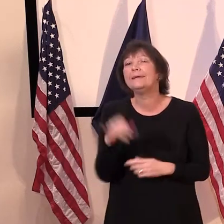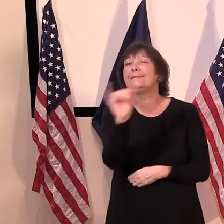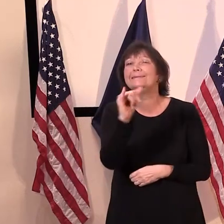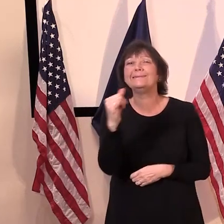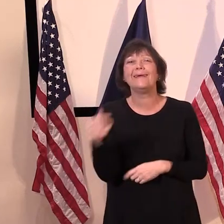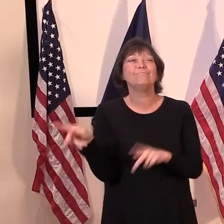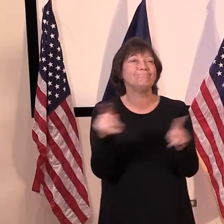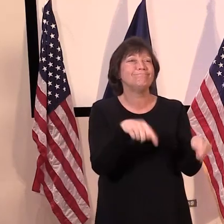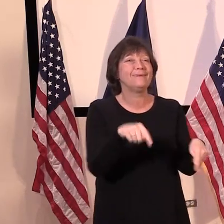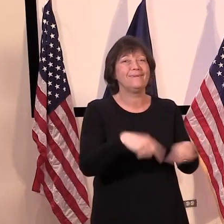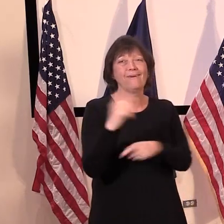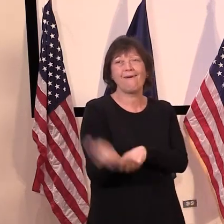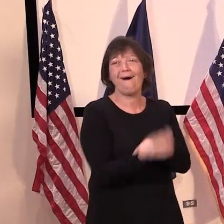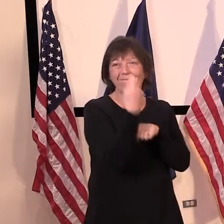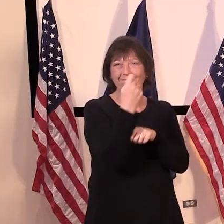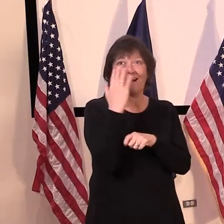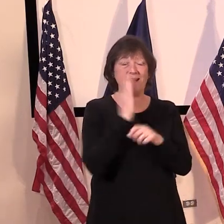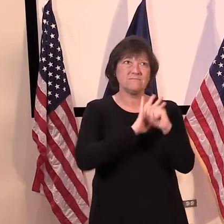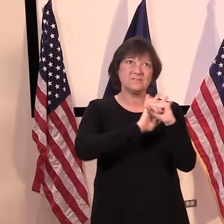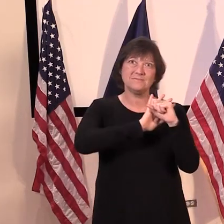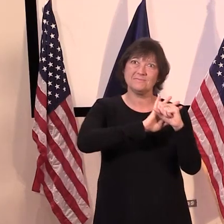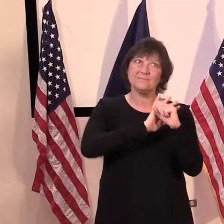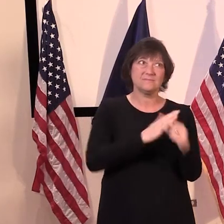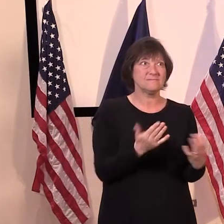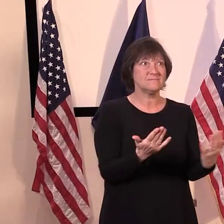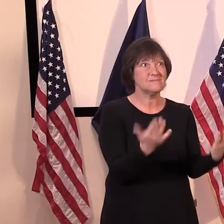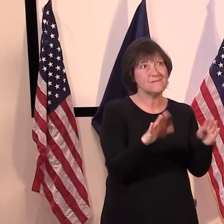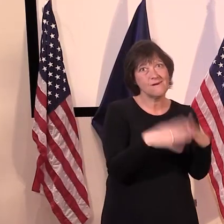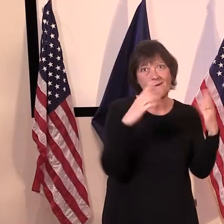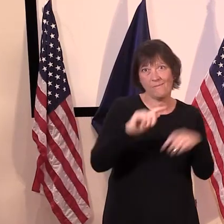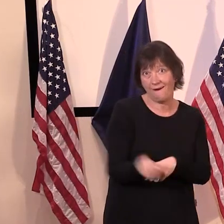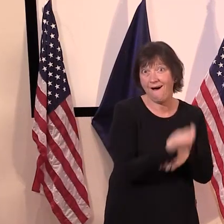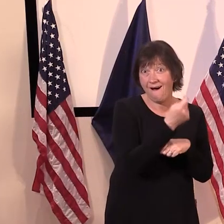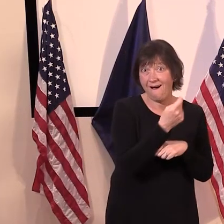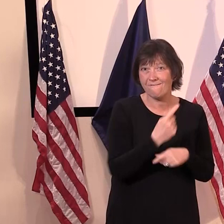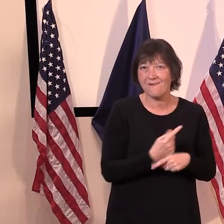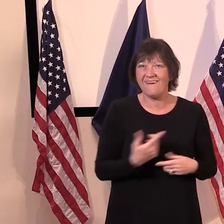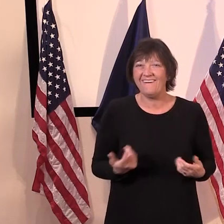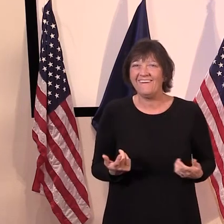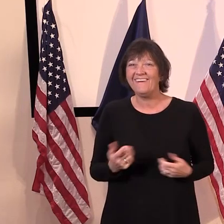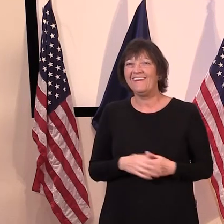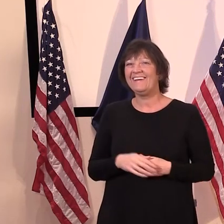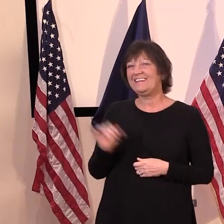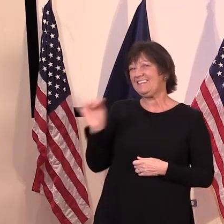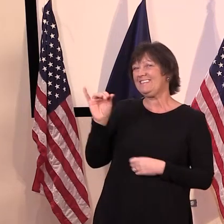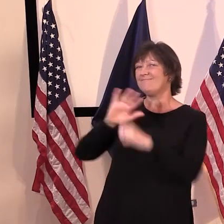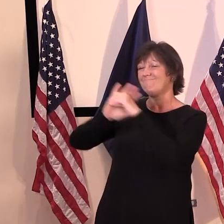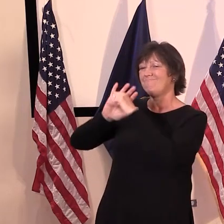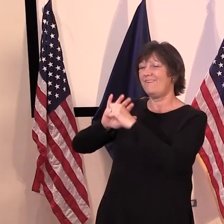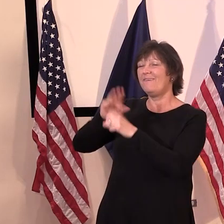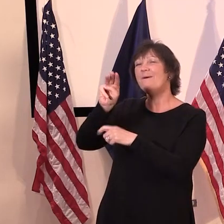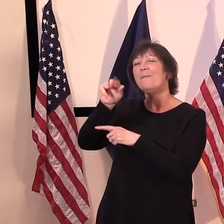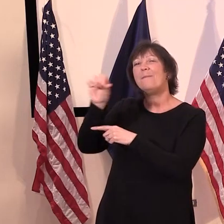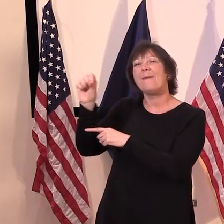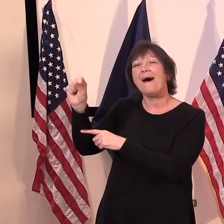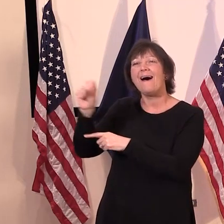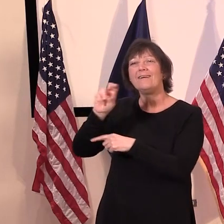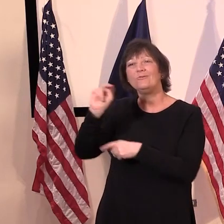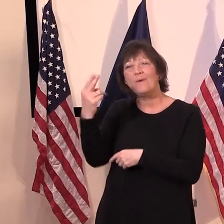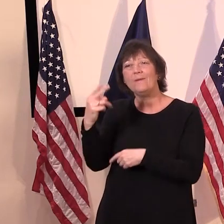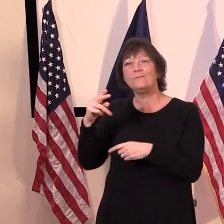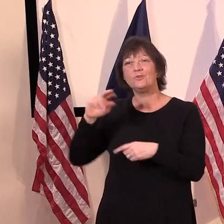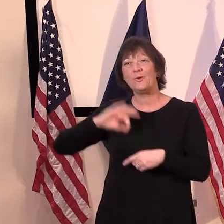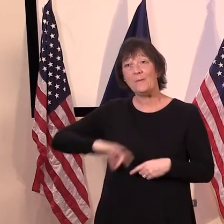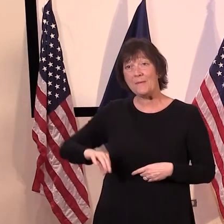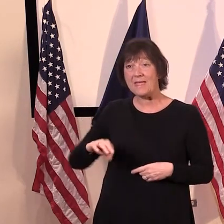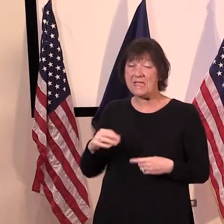courses. I know a lot of pressure is being put on, uh, those in Massachusetts, uh, and, uh, New Hampshire and